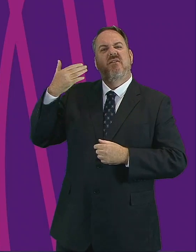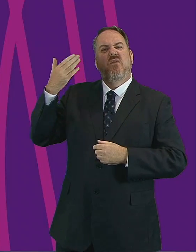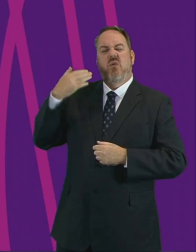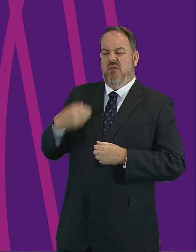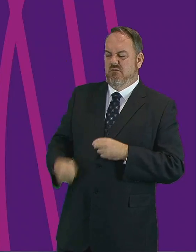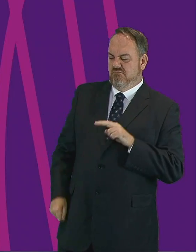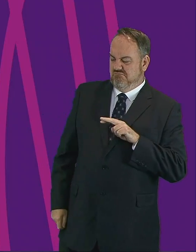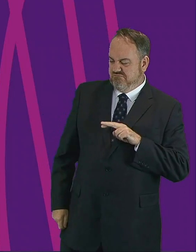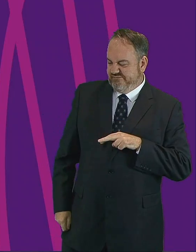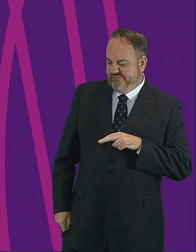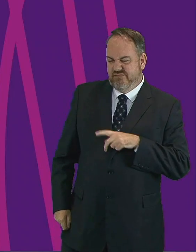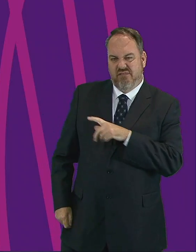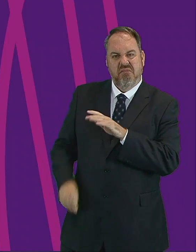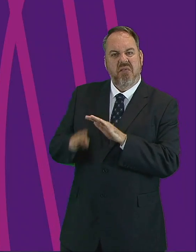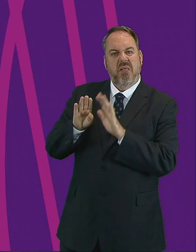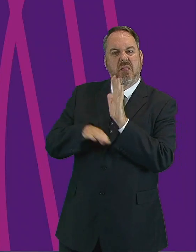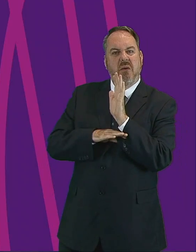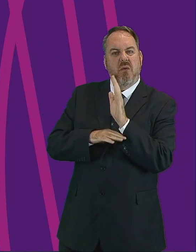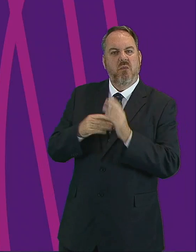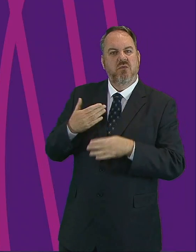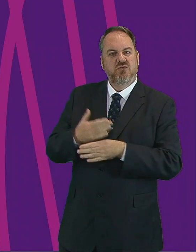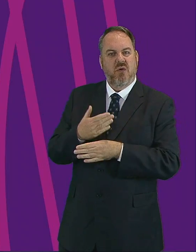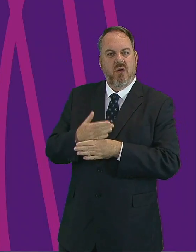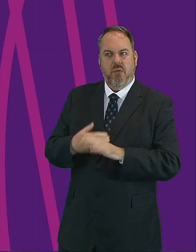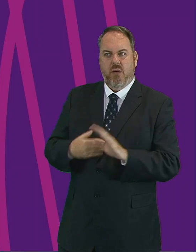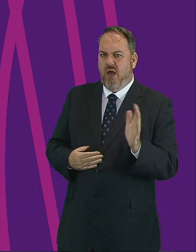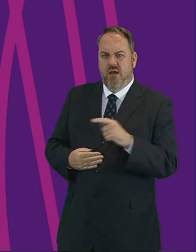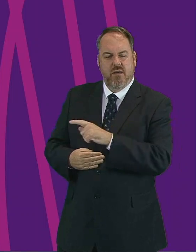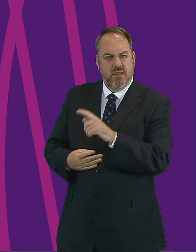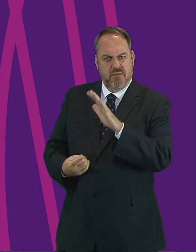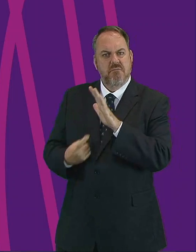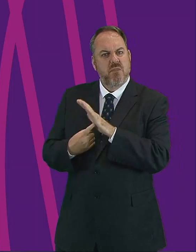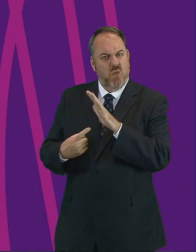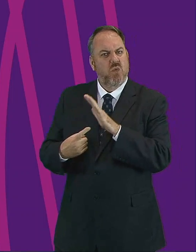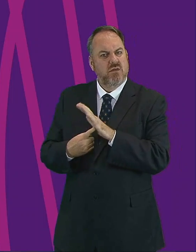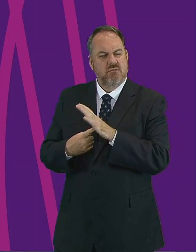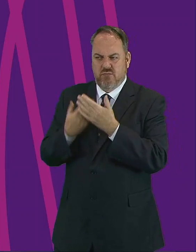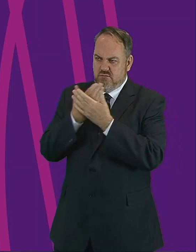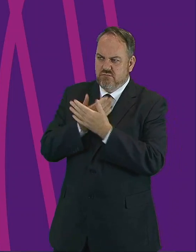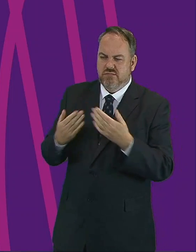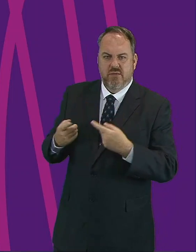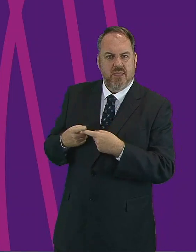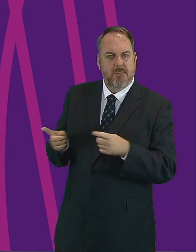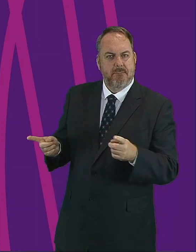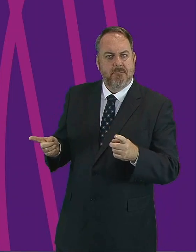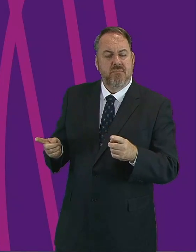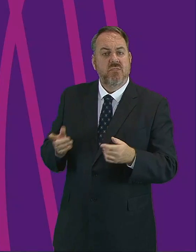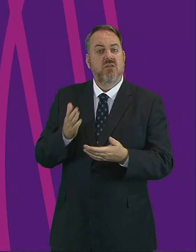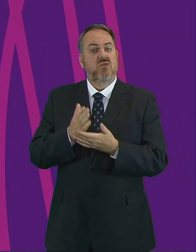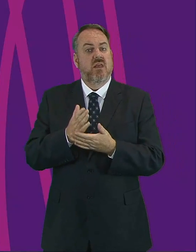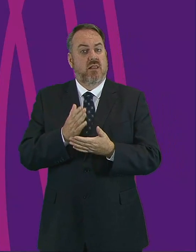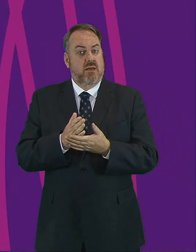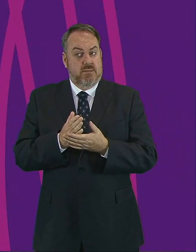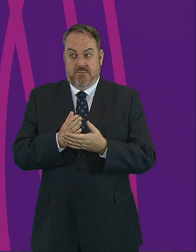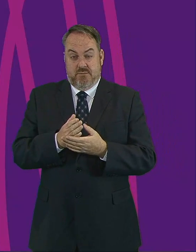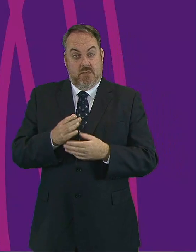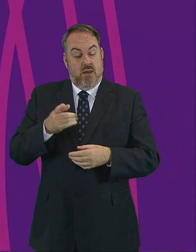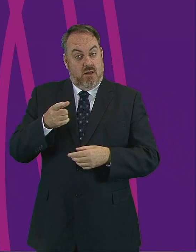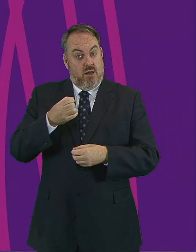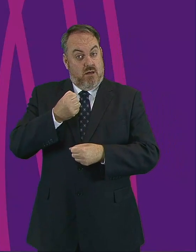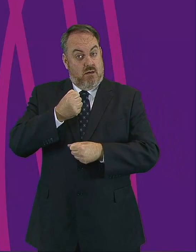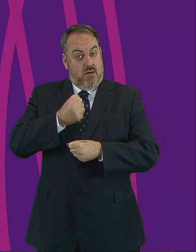As the programme for government is laid out today to truly honour